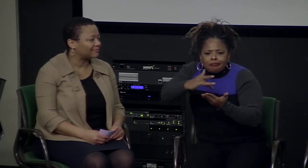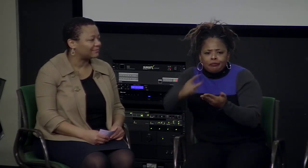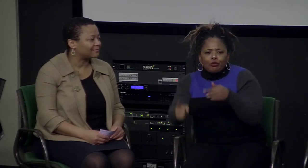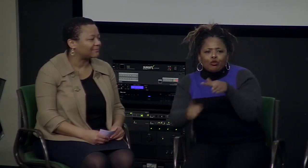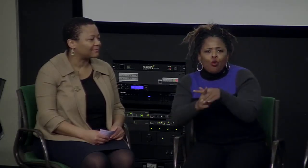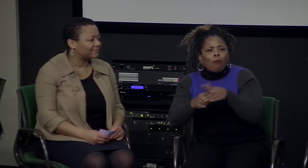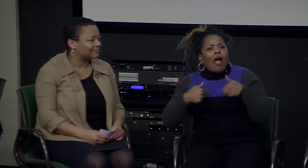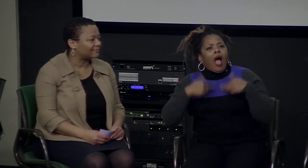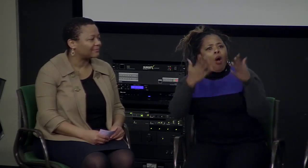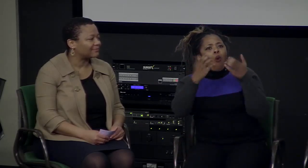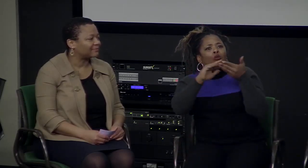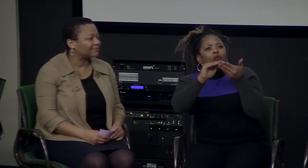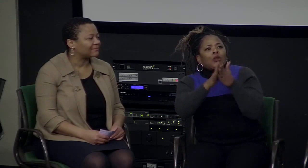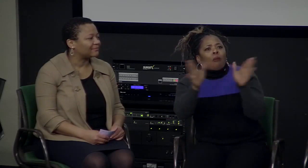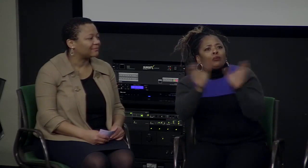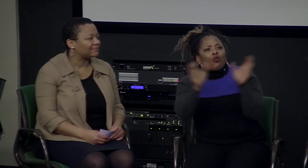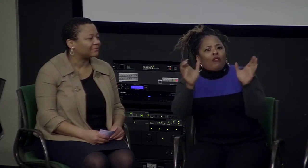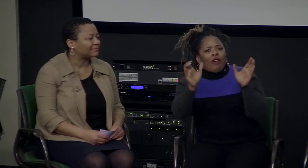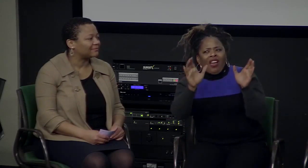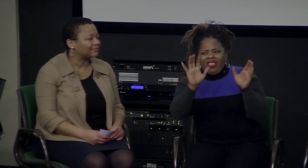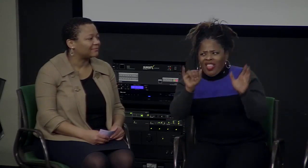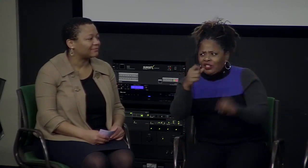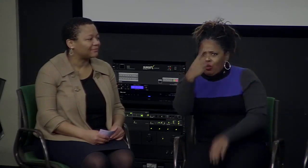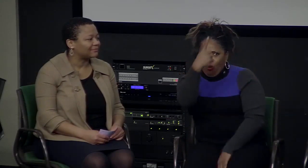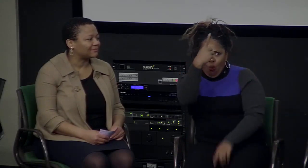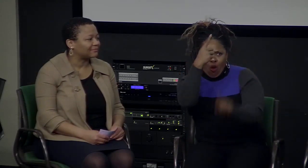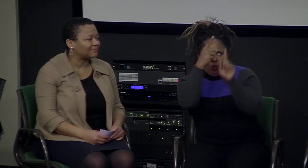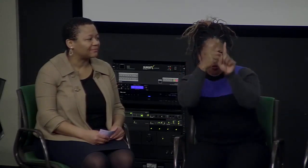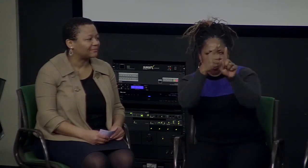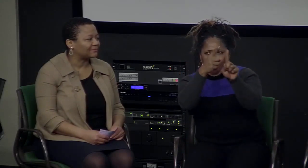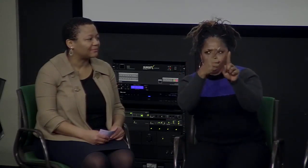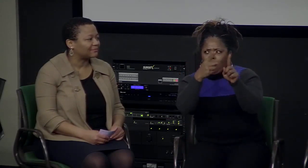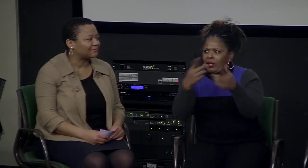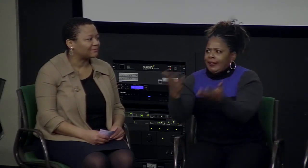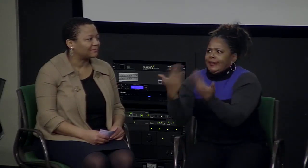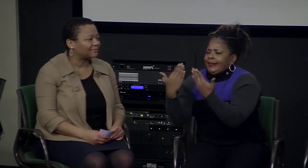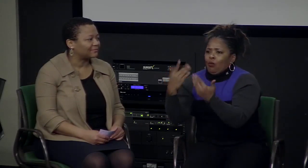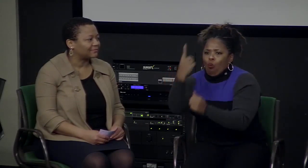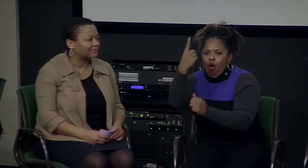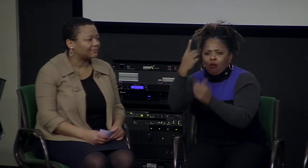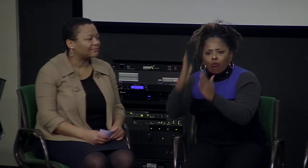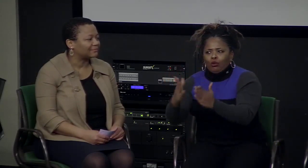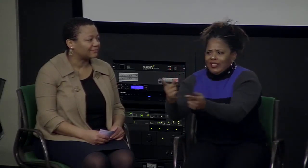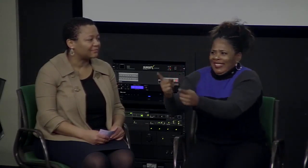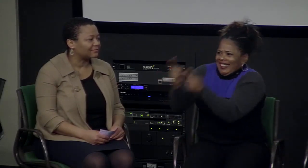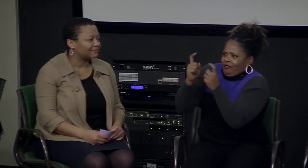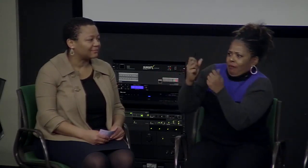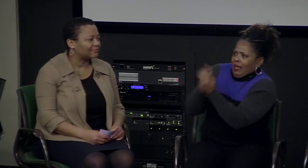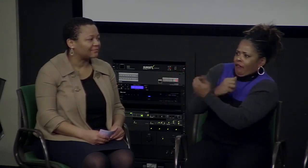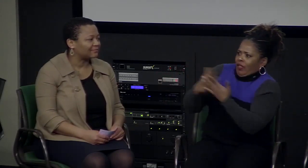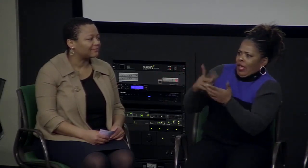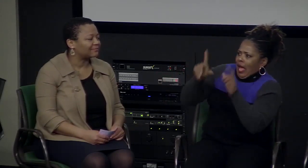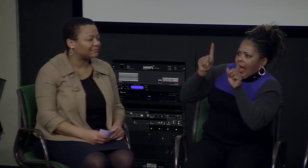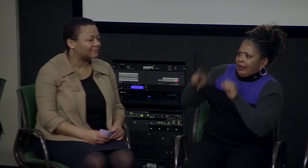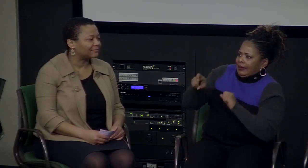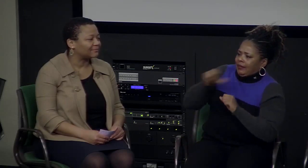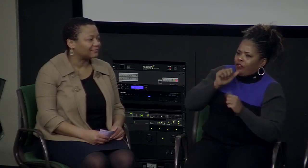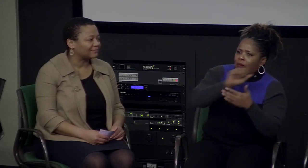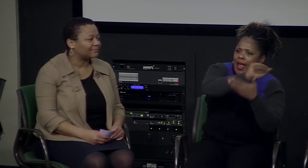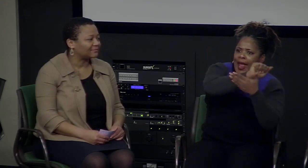to reach my goals as if it's a panacea or sometimes a mentee walks in and wants to get certified and expect one